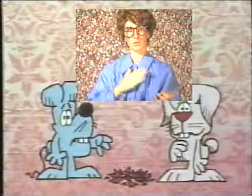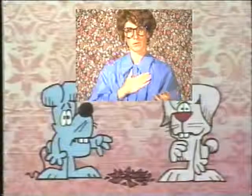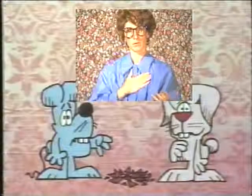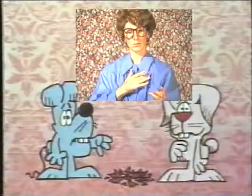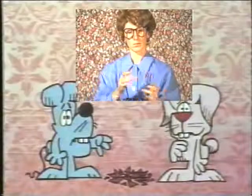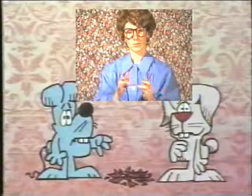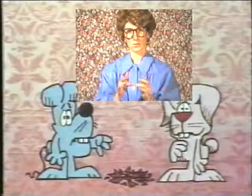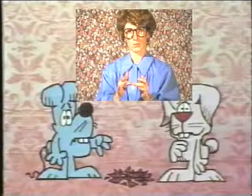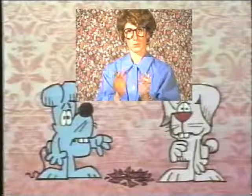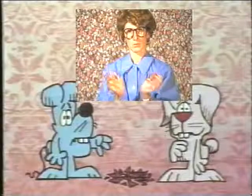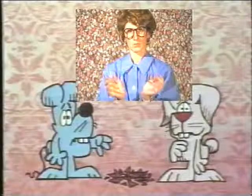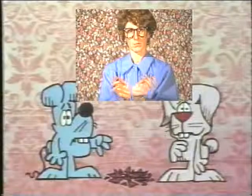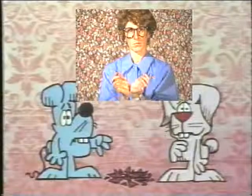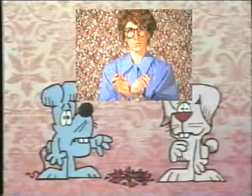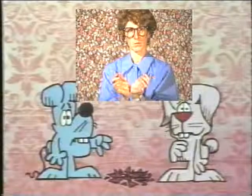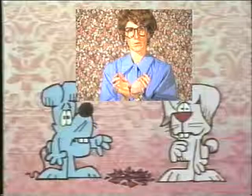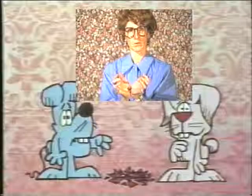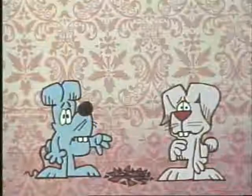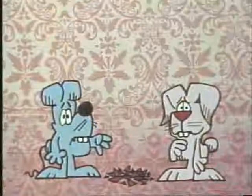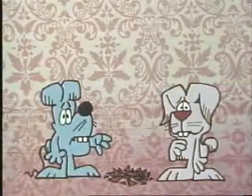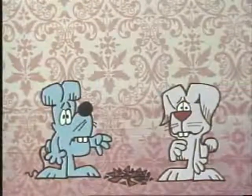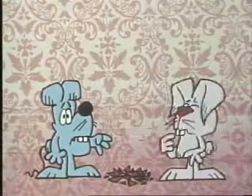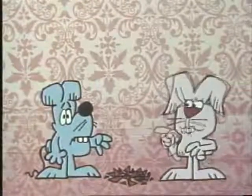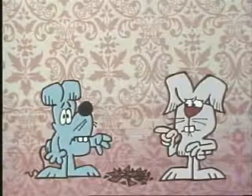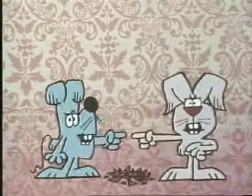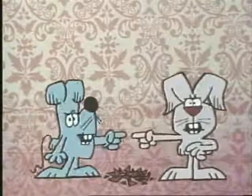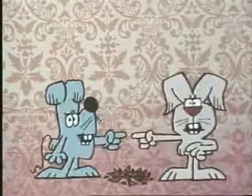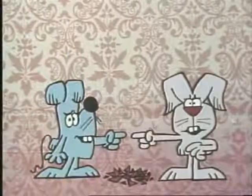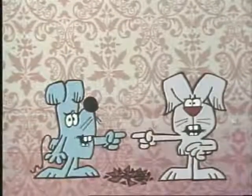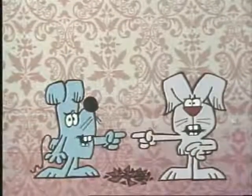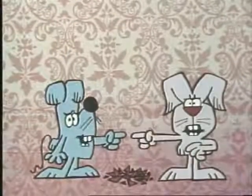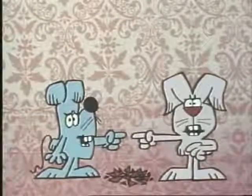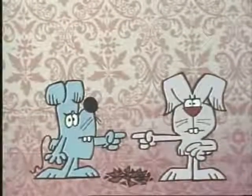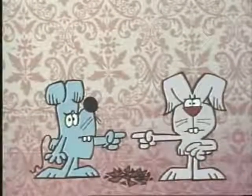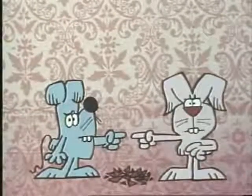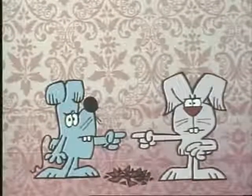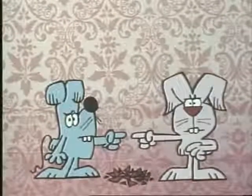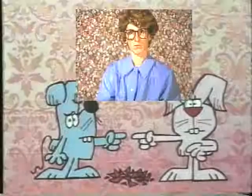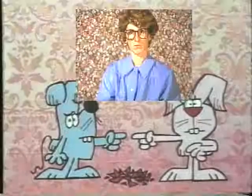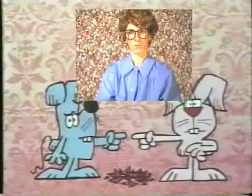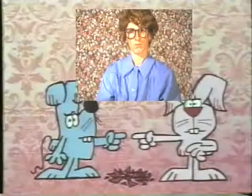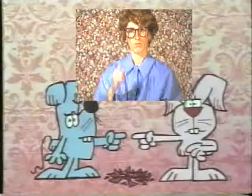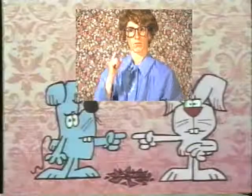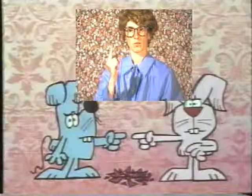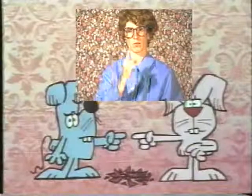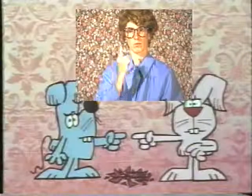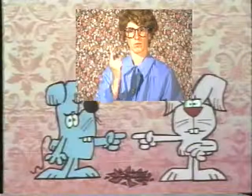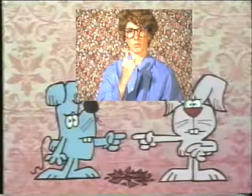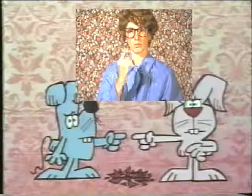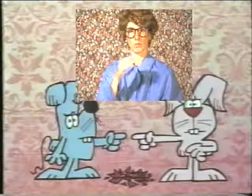broke Somebody's